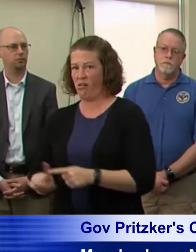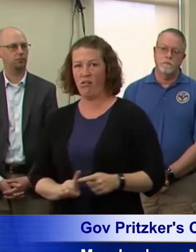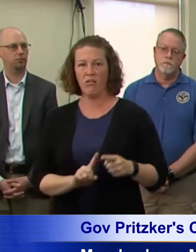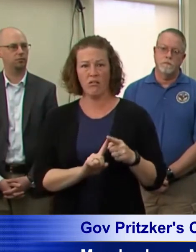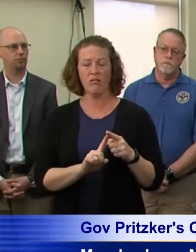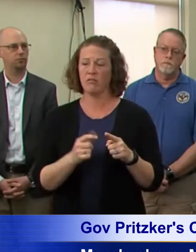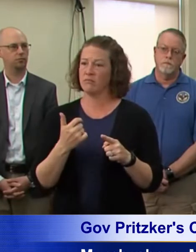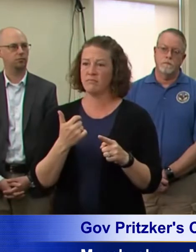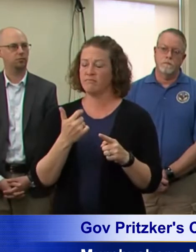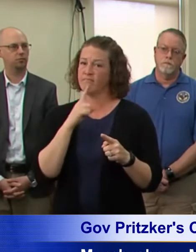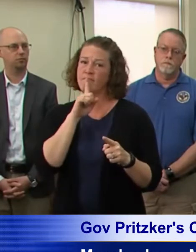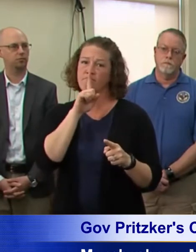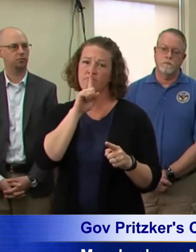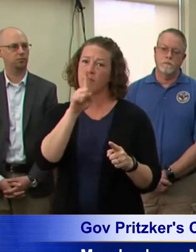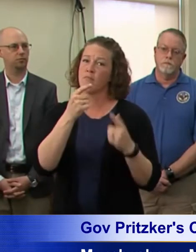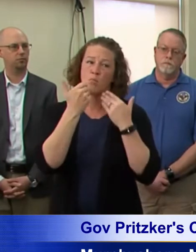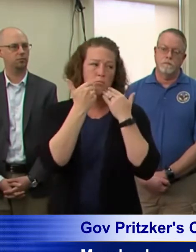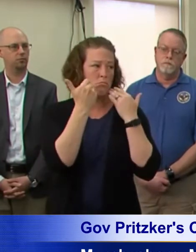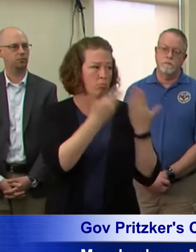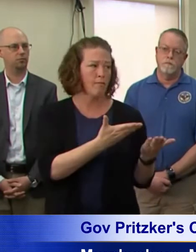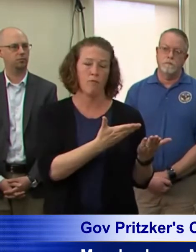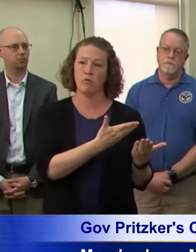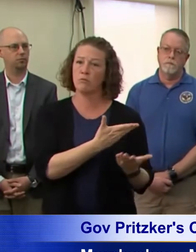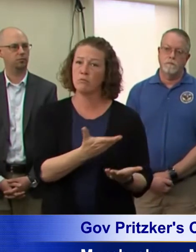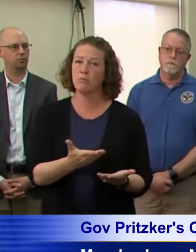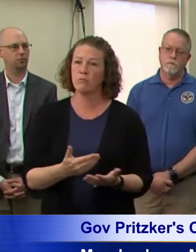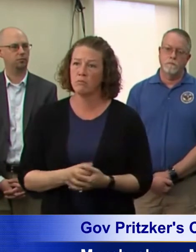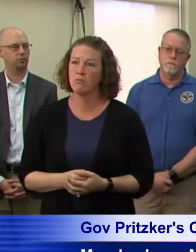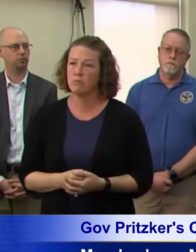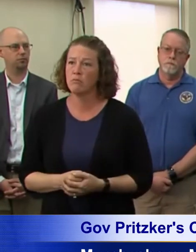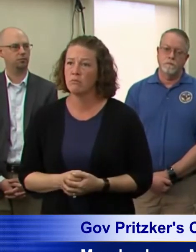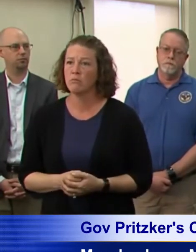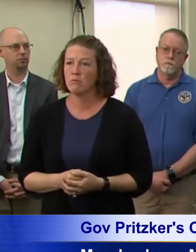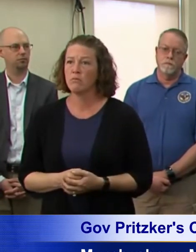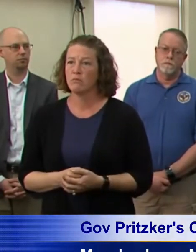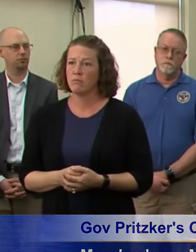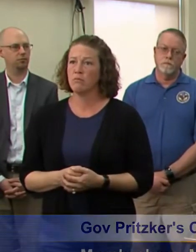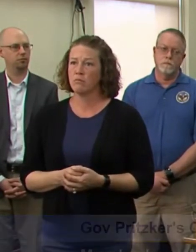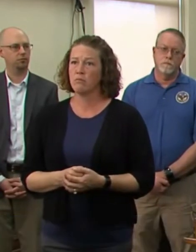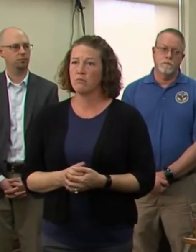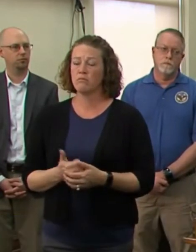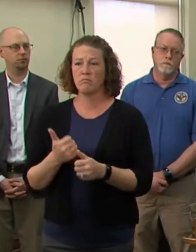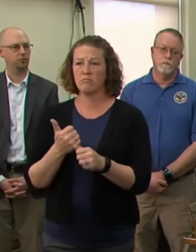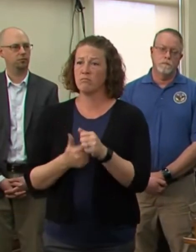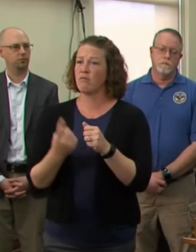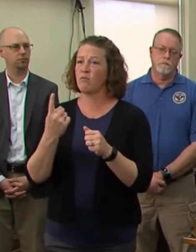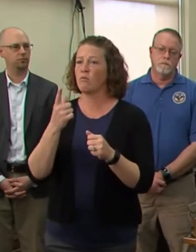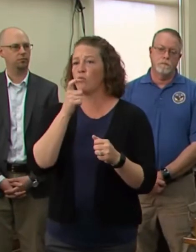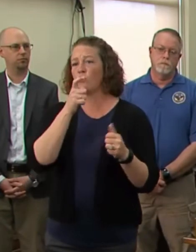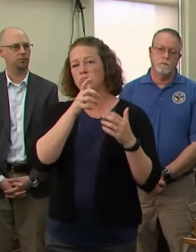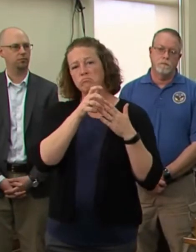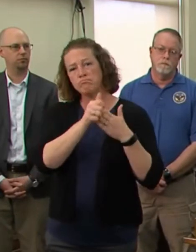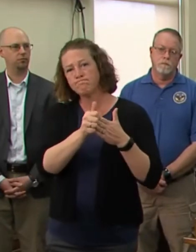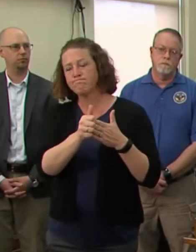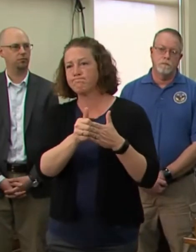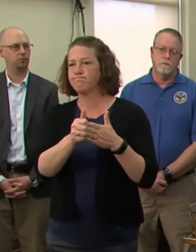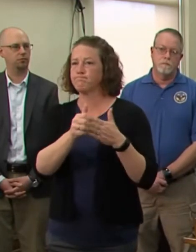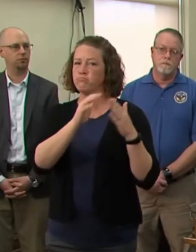grateful. All the people who stand behind me today and who lead their communities are doing